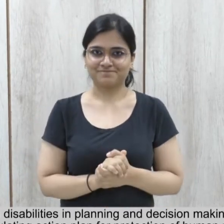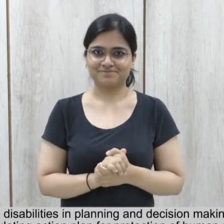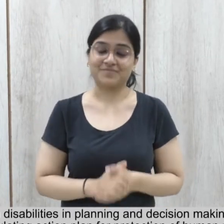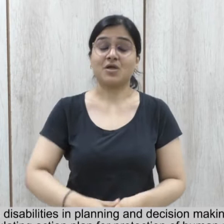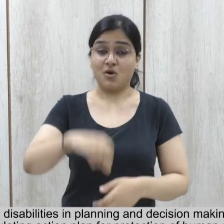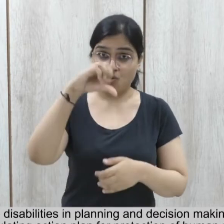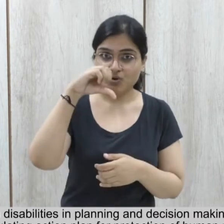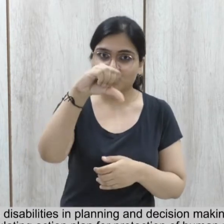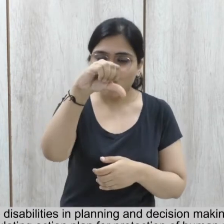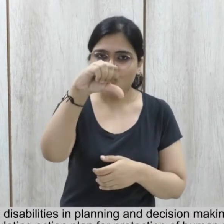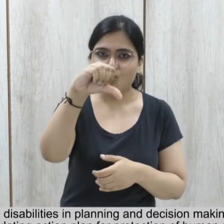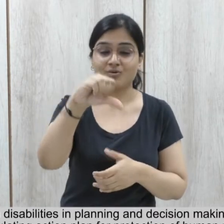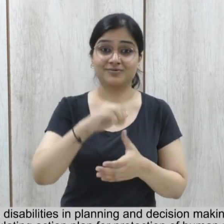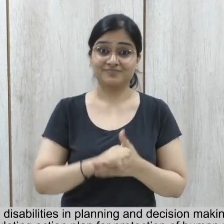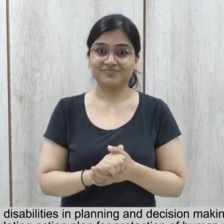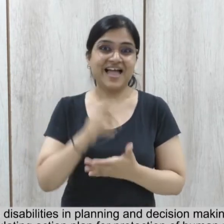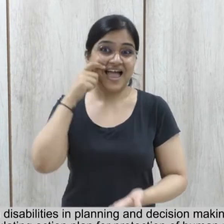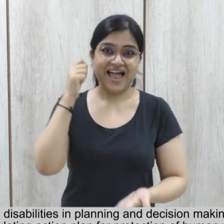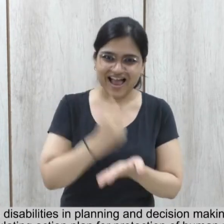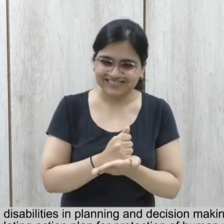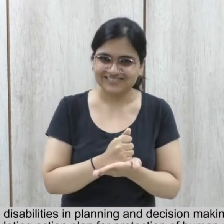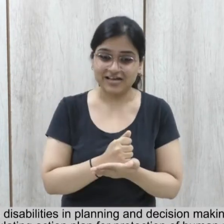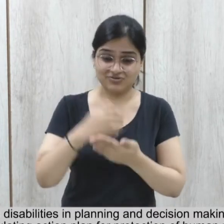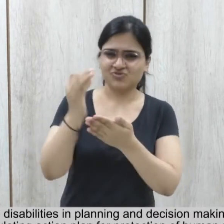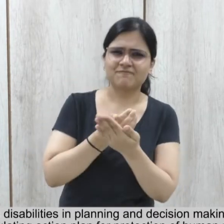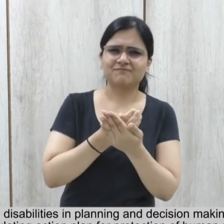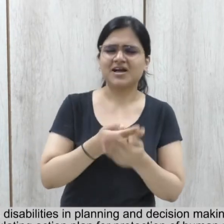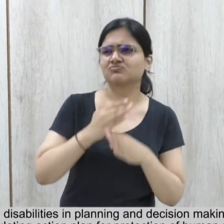Formulating action plan for protection of human rights